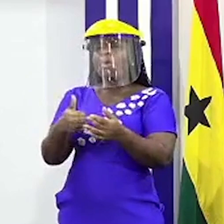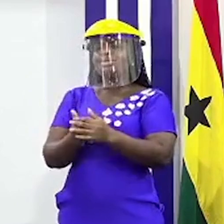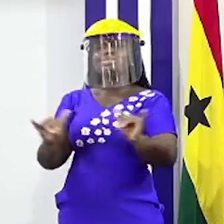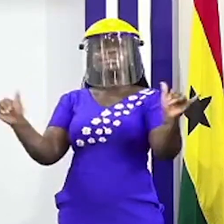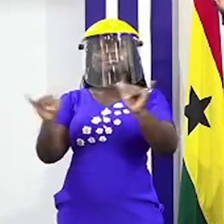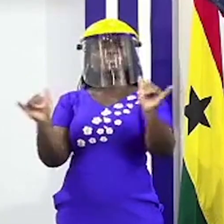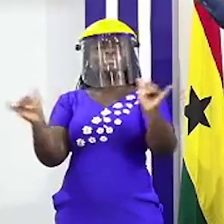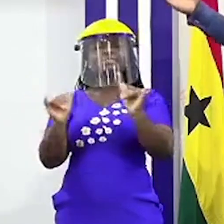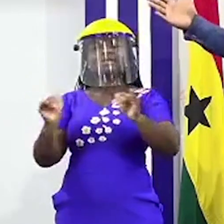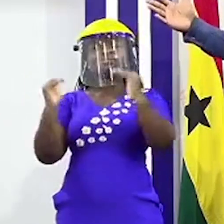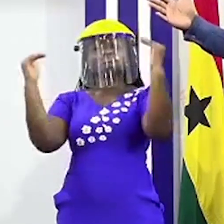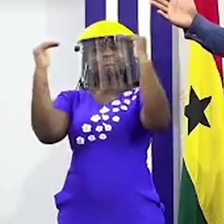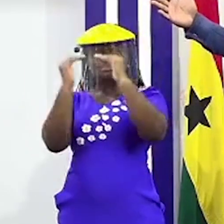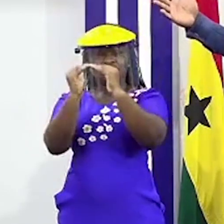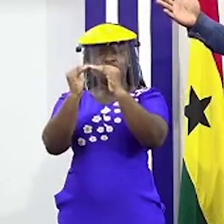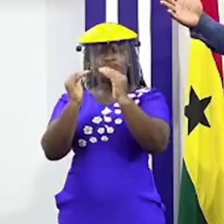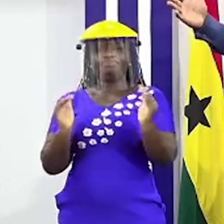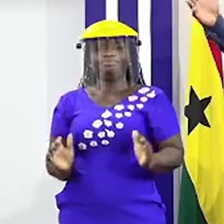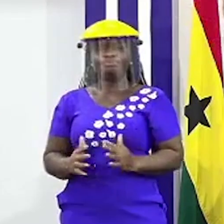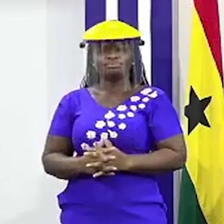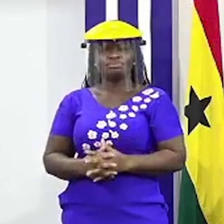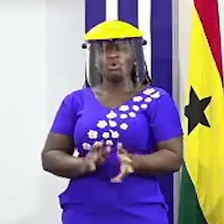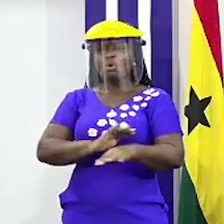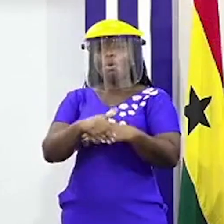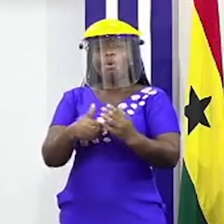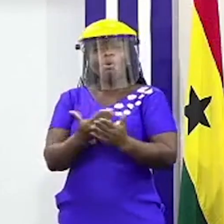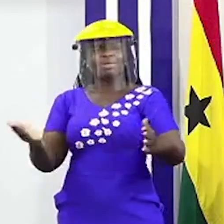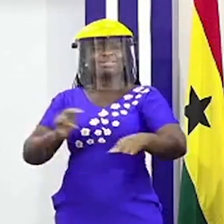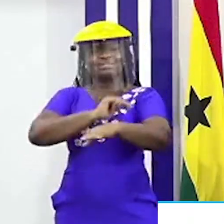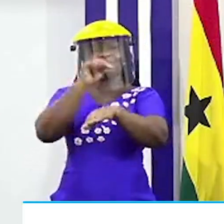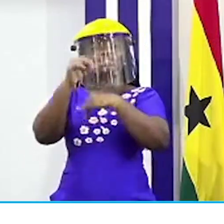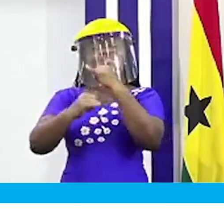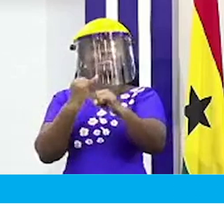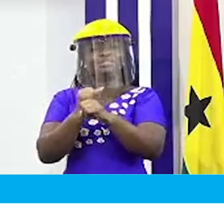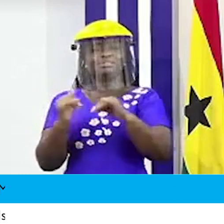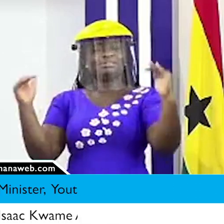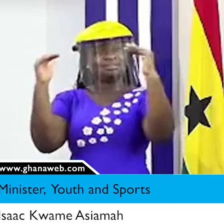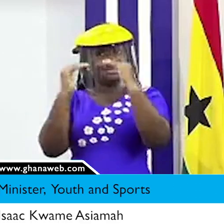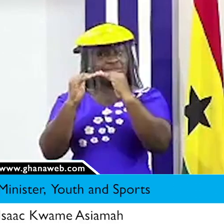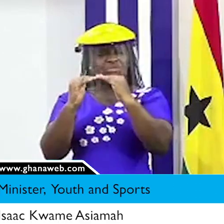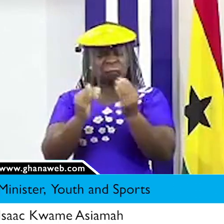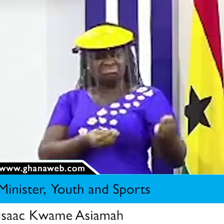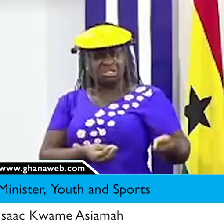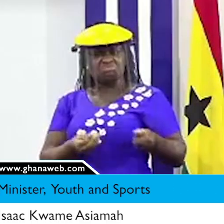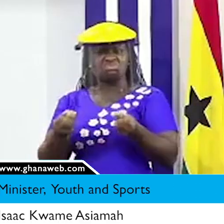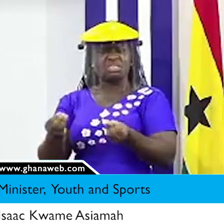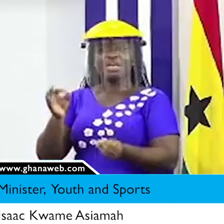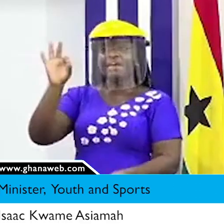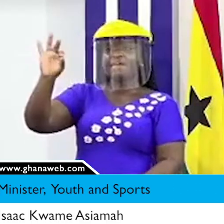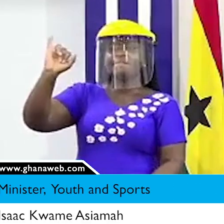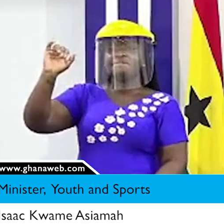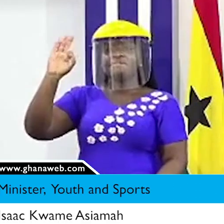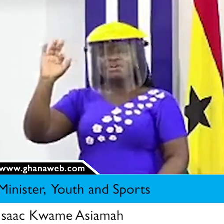it's our athletes it's iea standard all of the international standards so we are being providing fifa standard